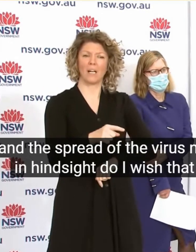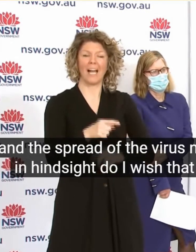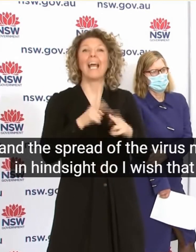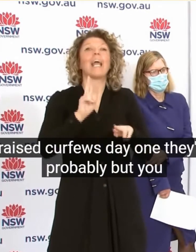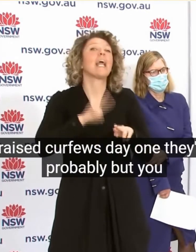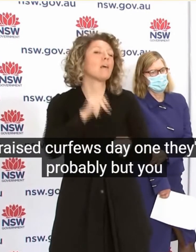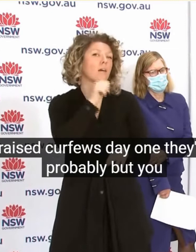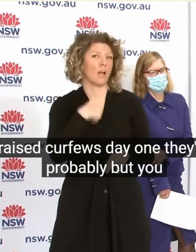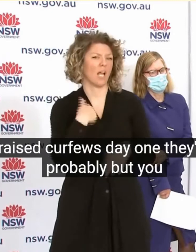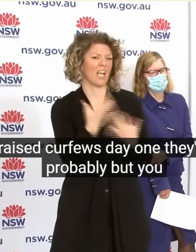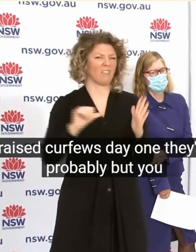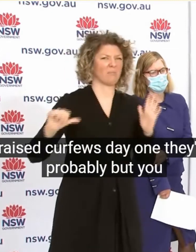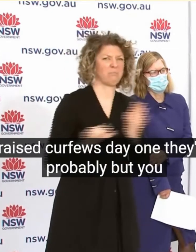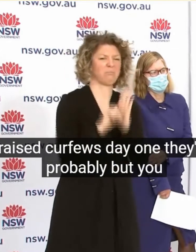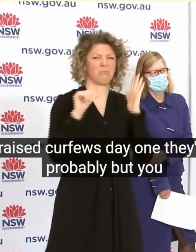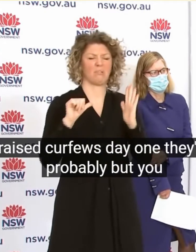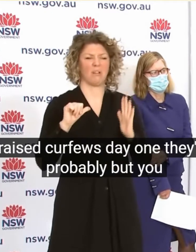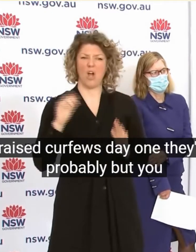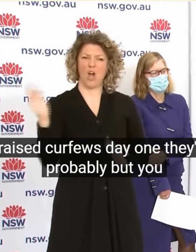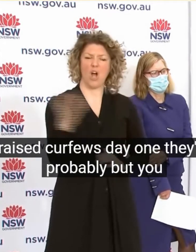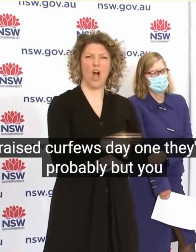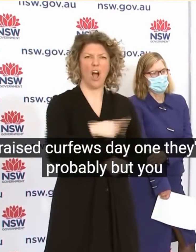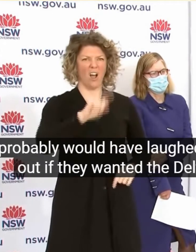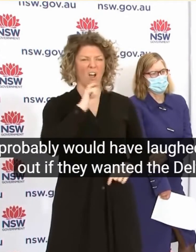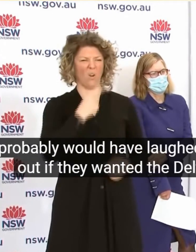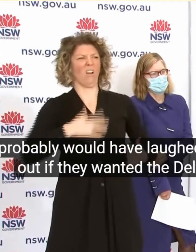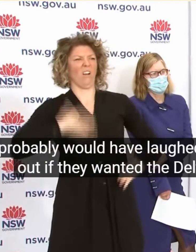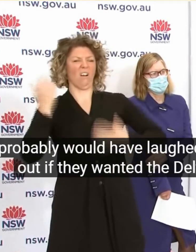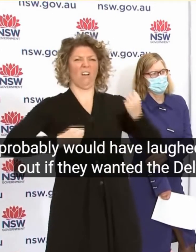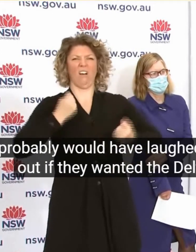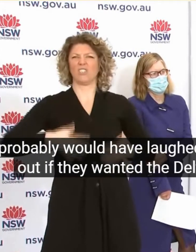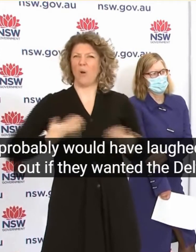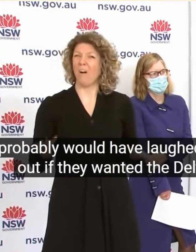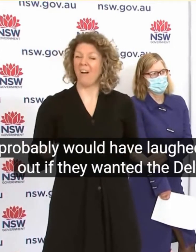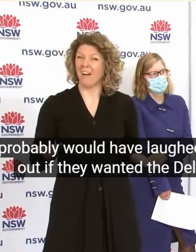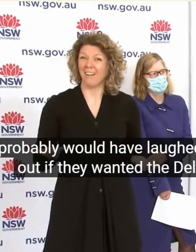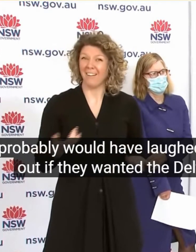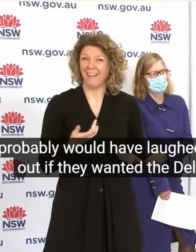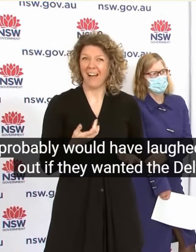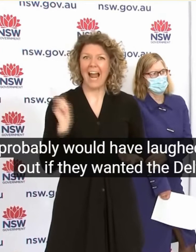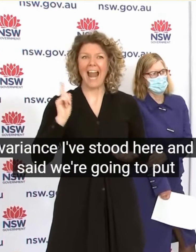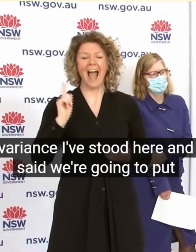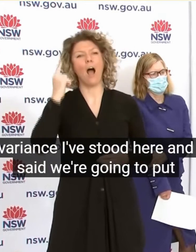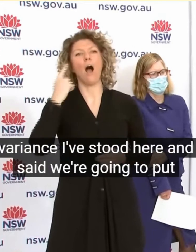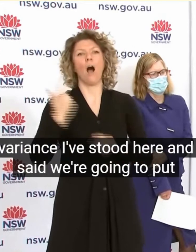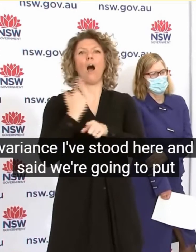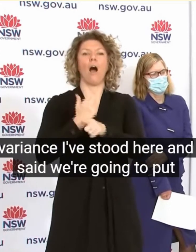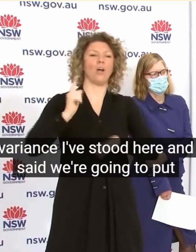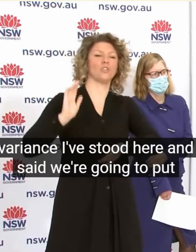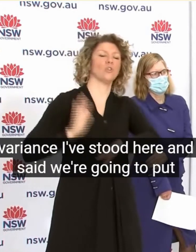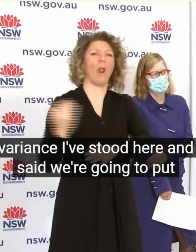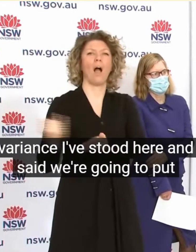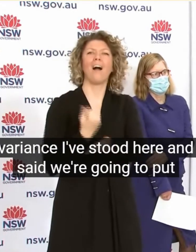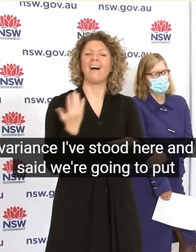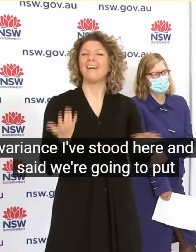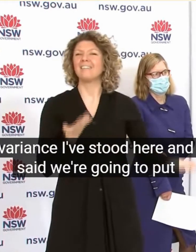ughed Me Out If Day One Of The Delta Variance I Stood Here And Said We Going To Put Curfew In Anywhere In New South Wales Support The Document